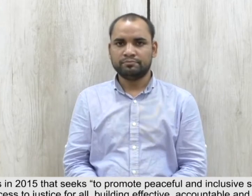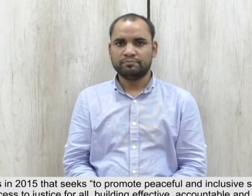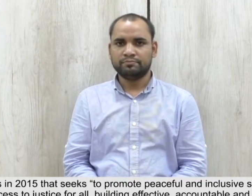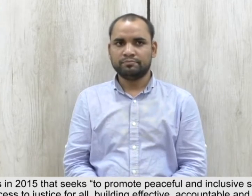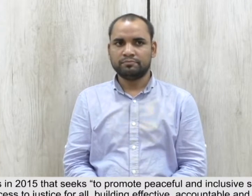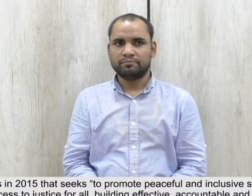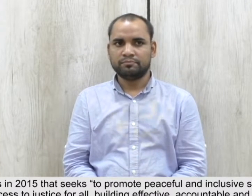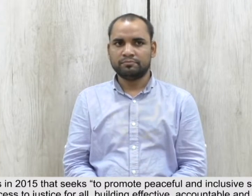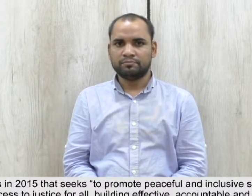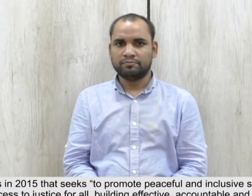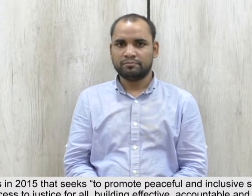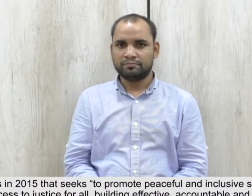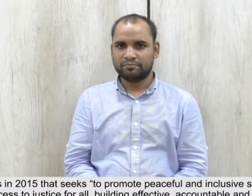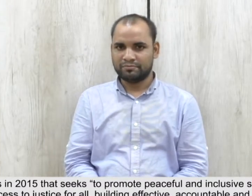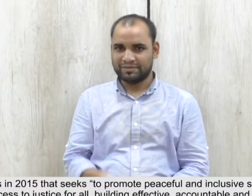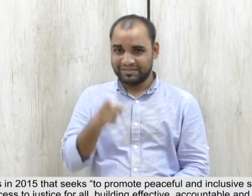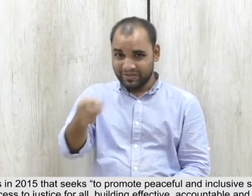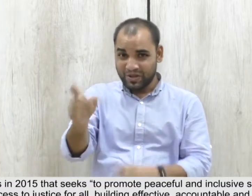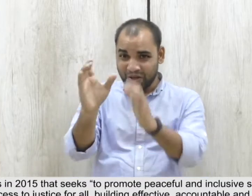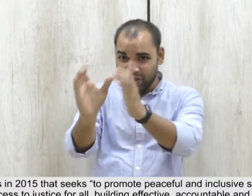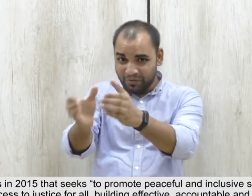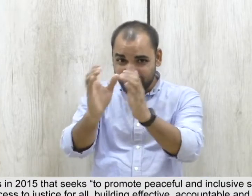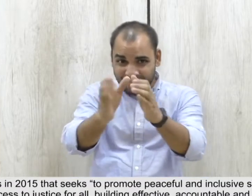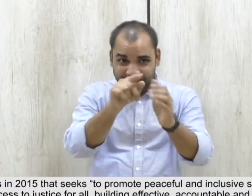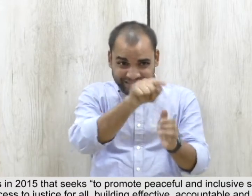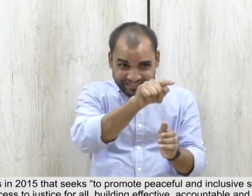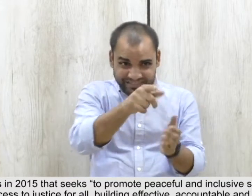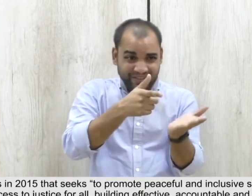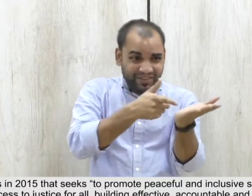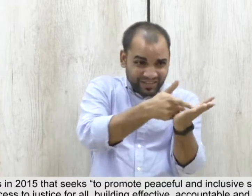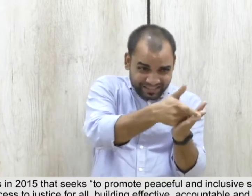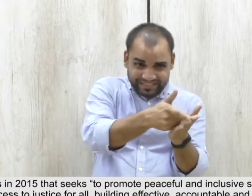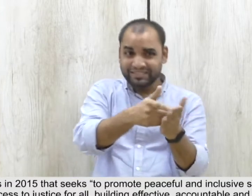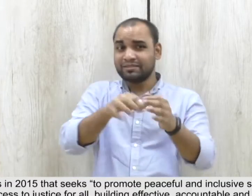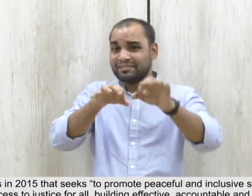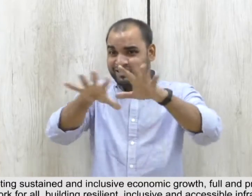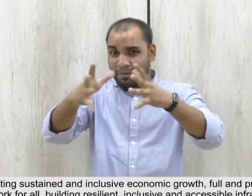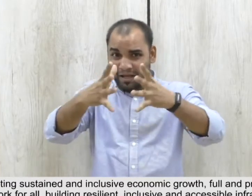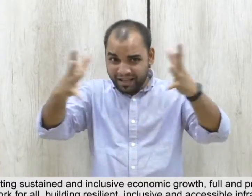effective, accountable and inclusive institutions at all levels.